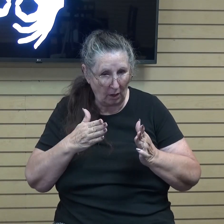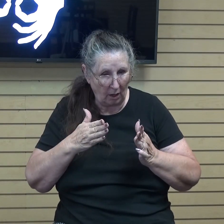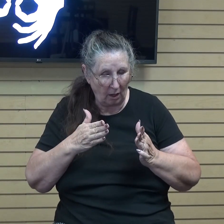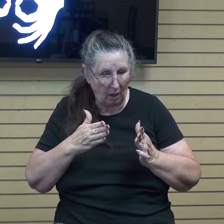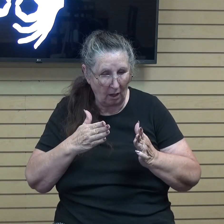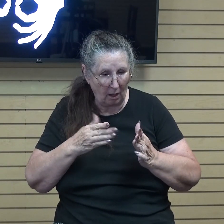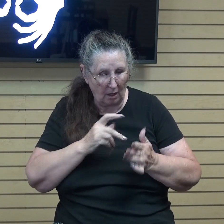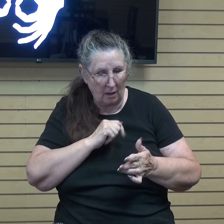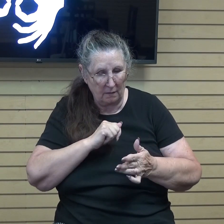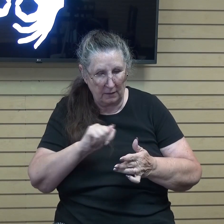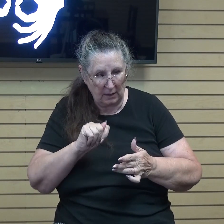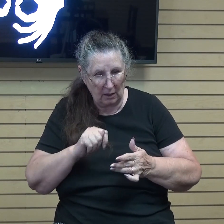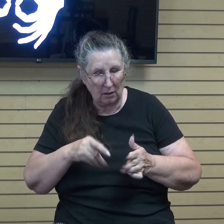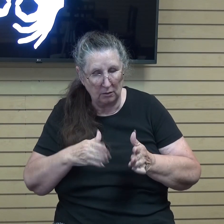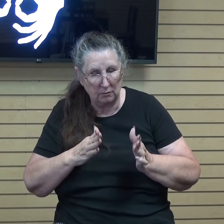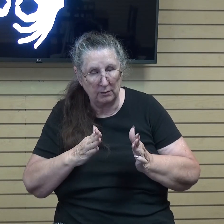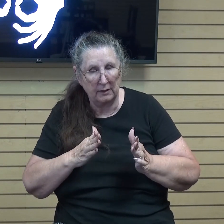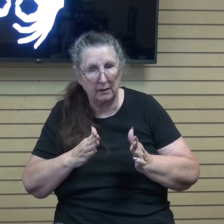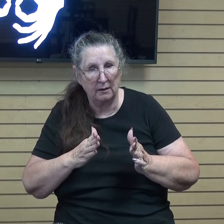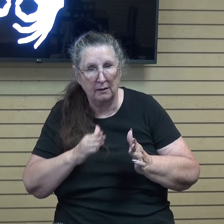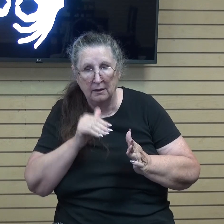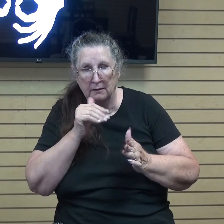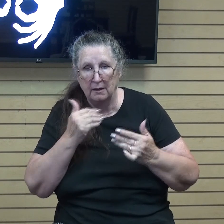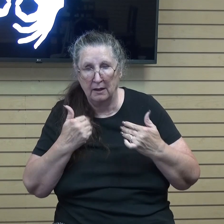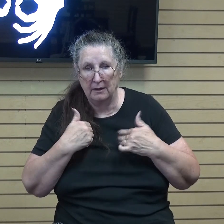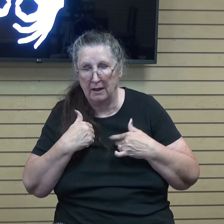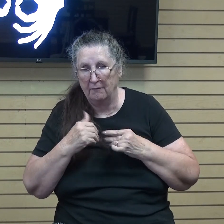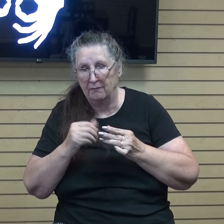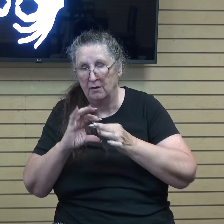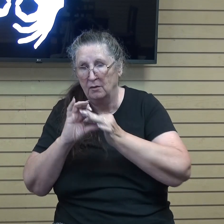fashion and not having a relationship with Christ,